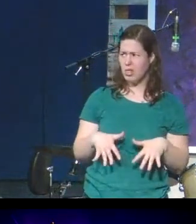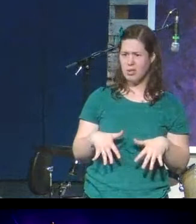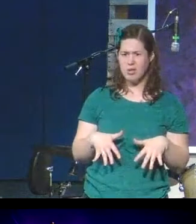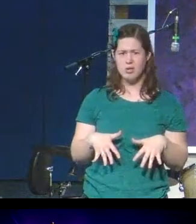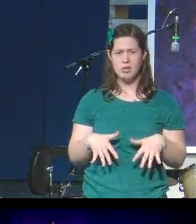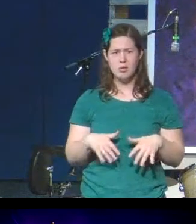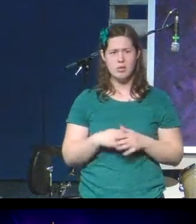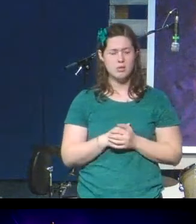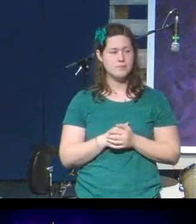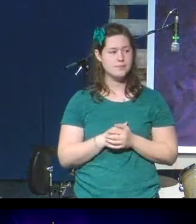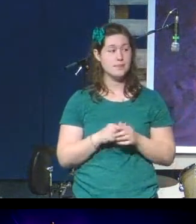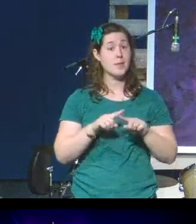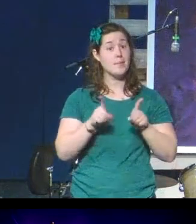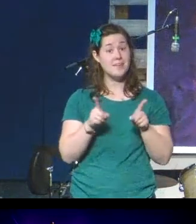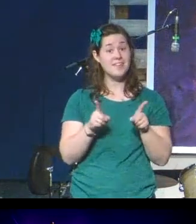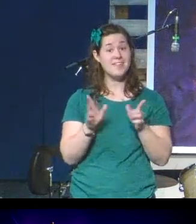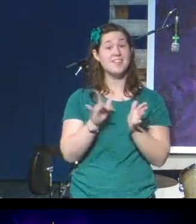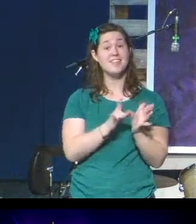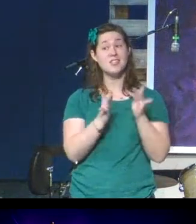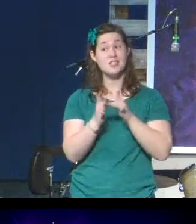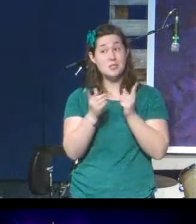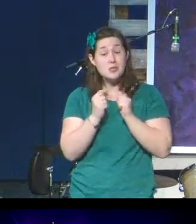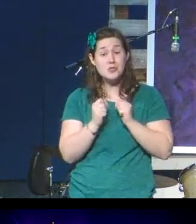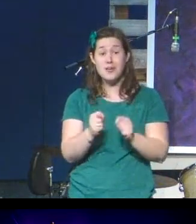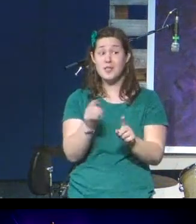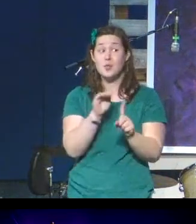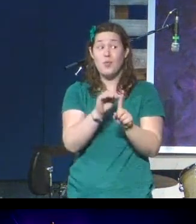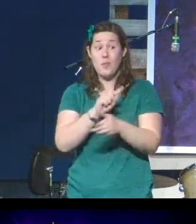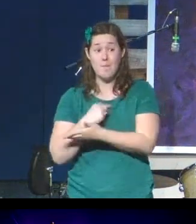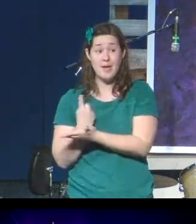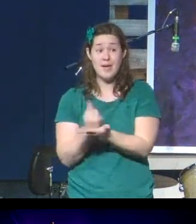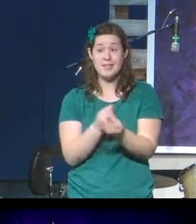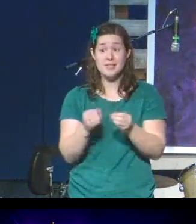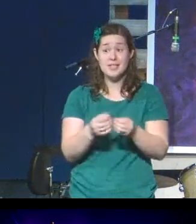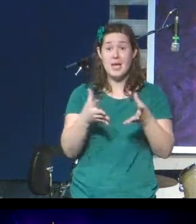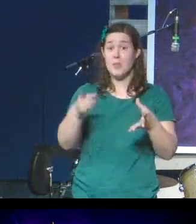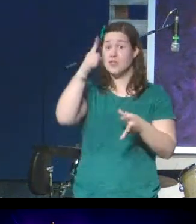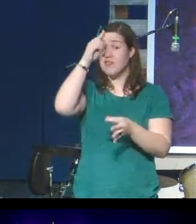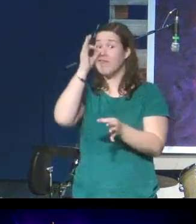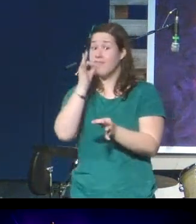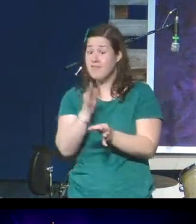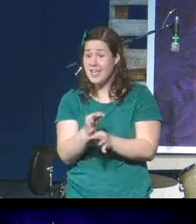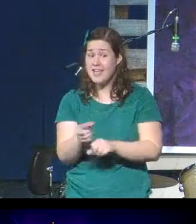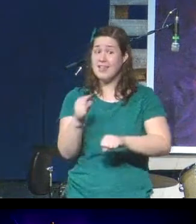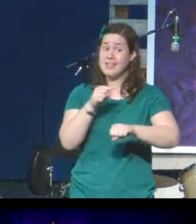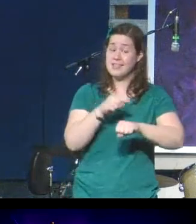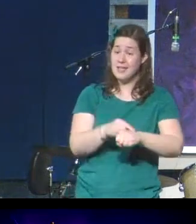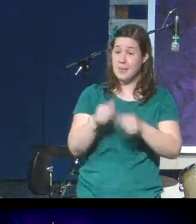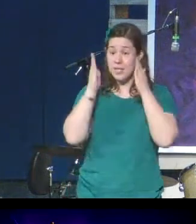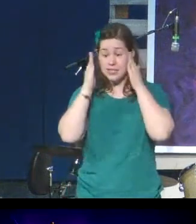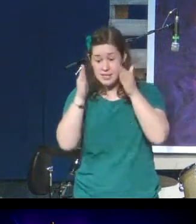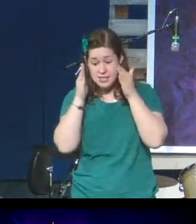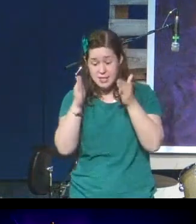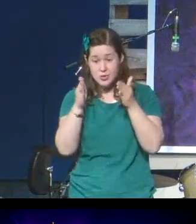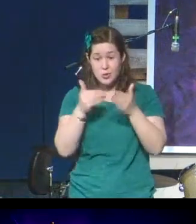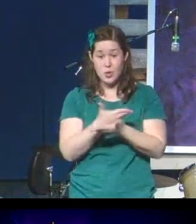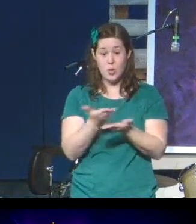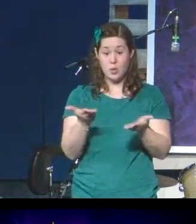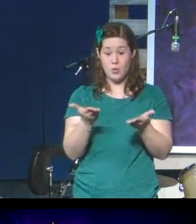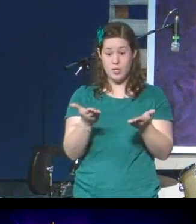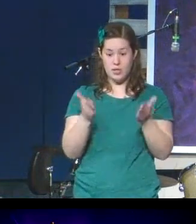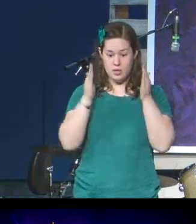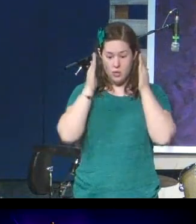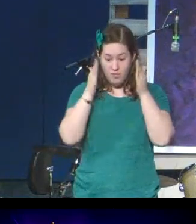But, course, Jesus is trying to remind us how much faith and attention and time and investment are we putting into physical